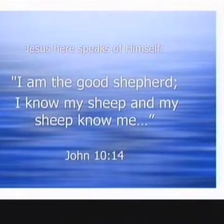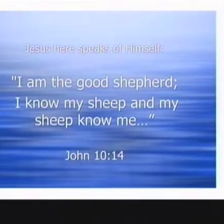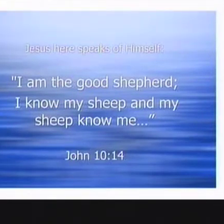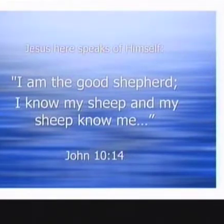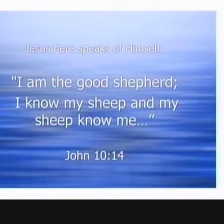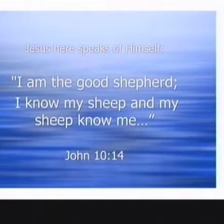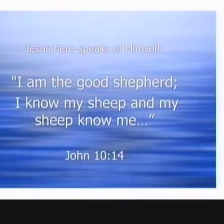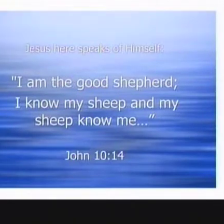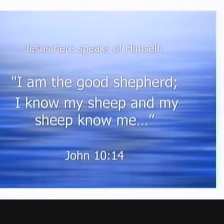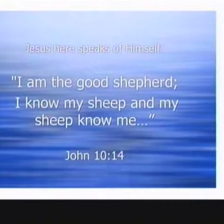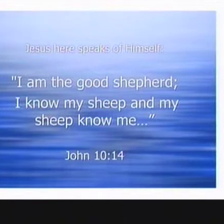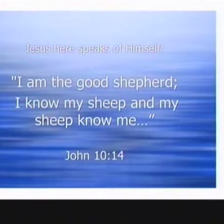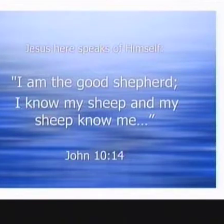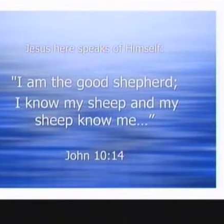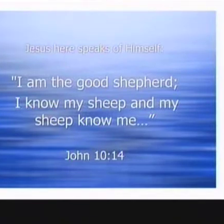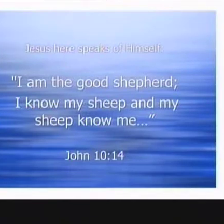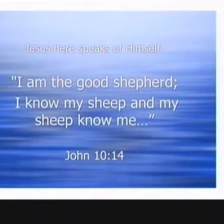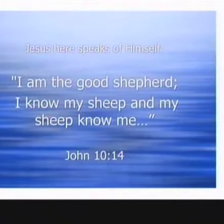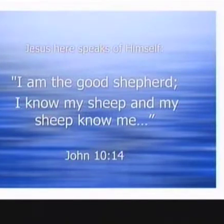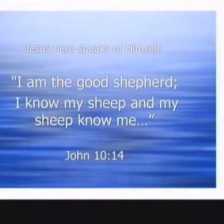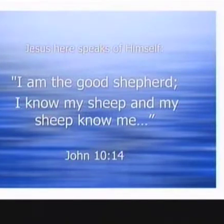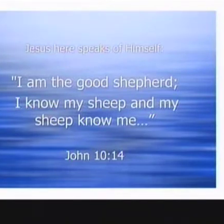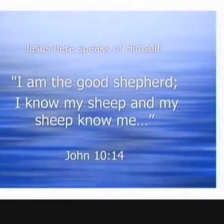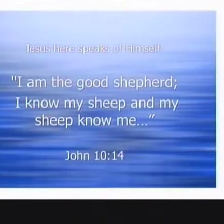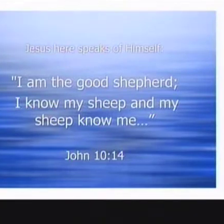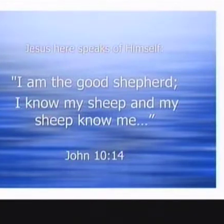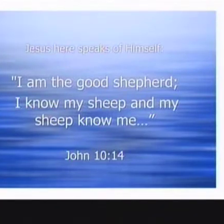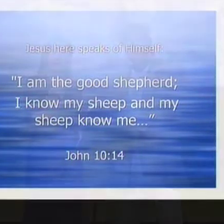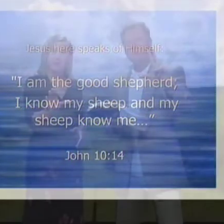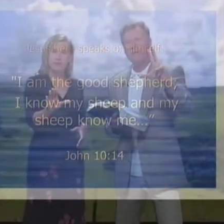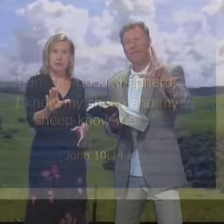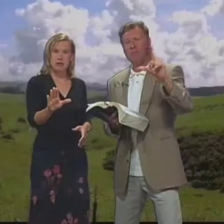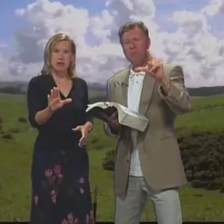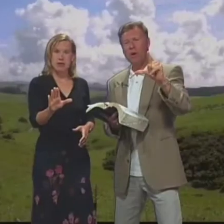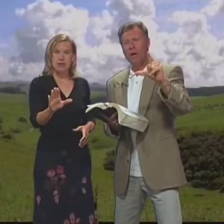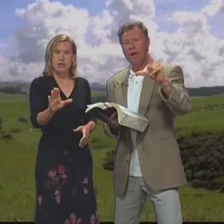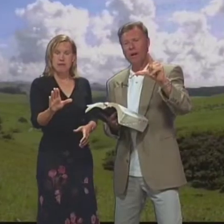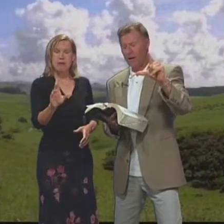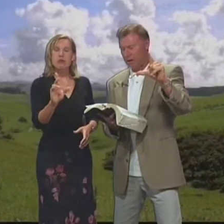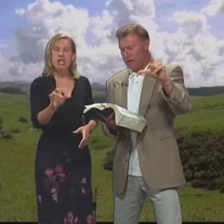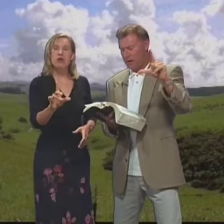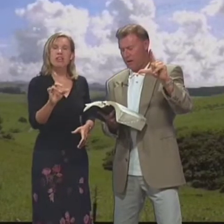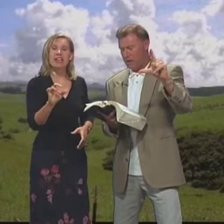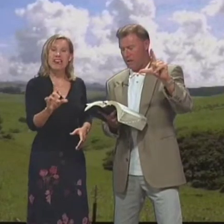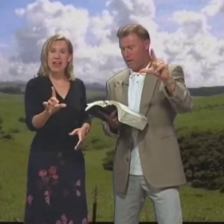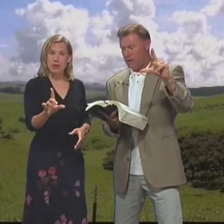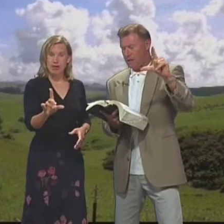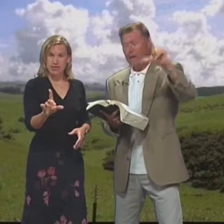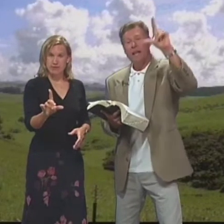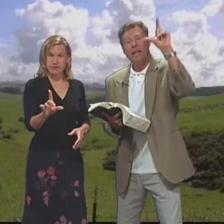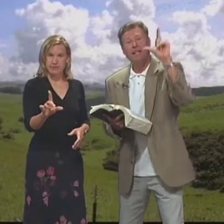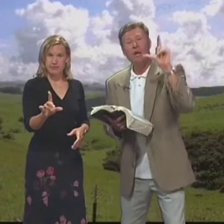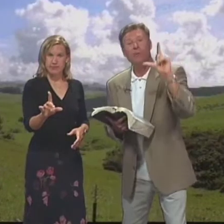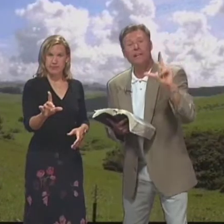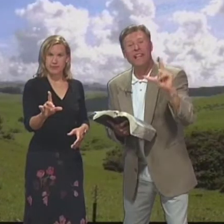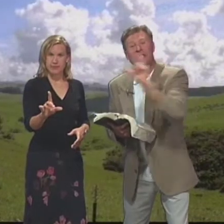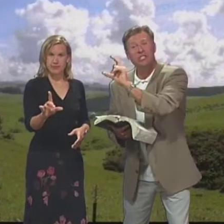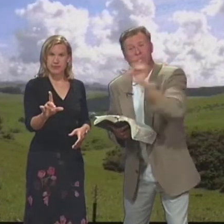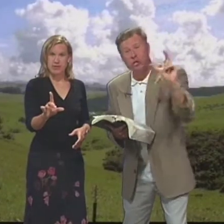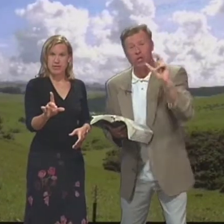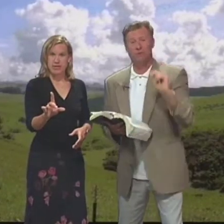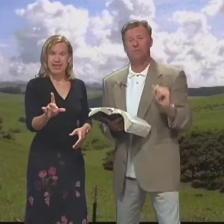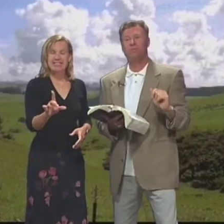ovejas Me conocen a mí So right away Así que inmediatamente We see something Spoken there Vemos algo declarado ahí That is